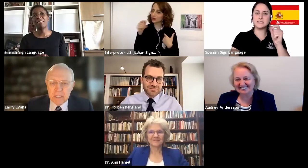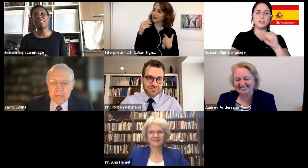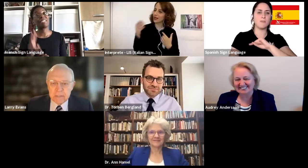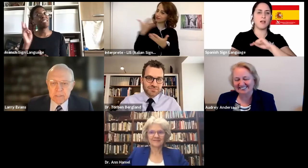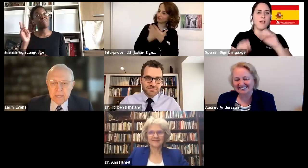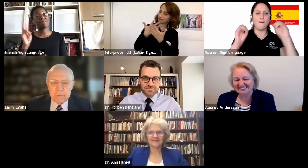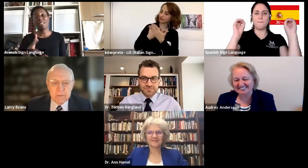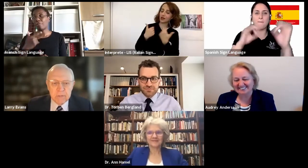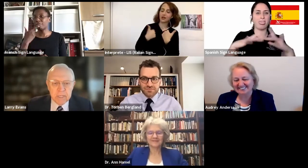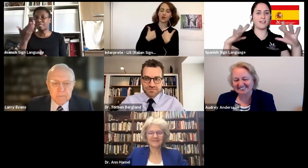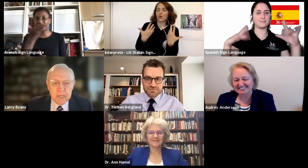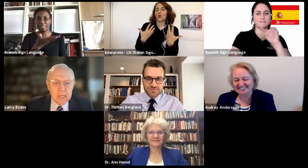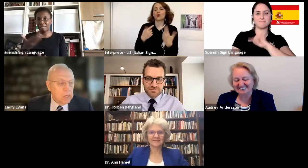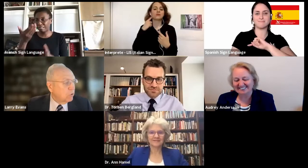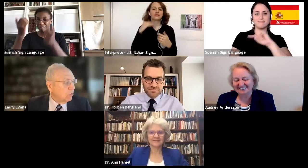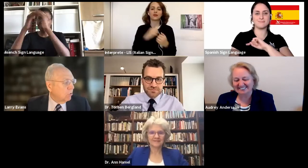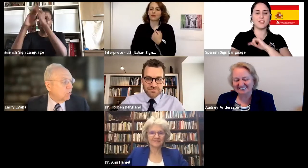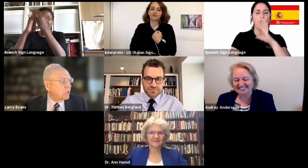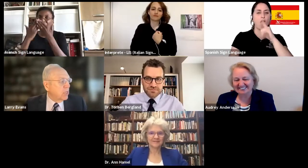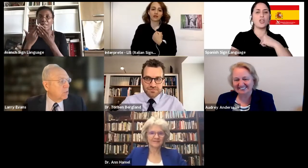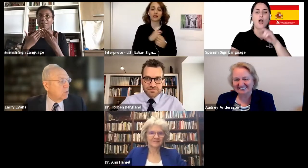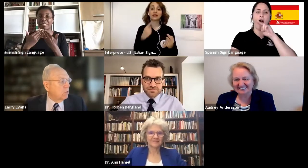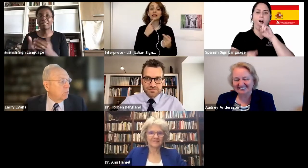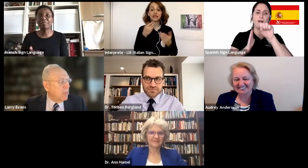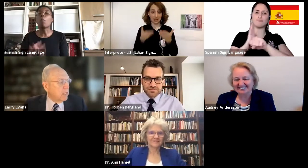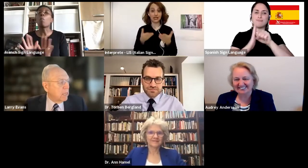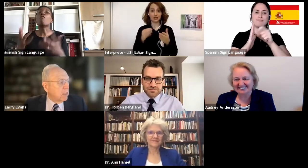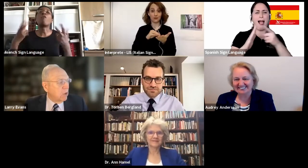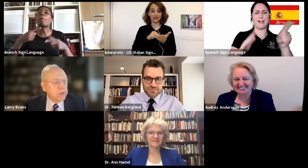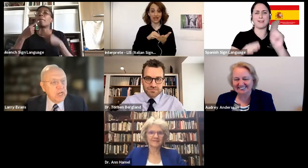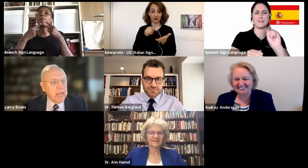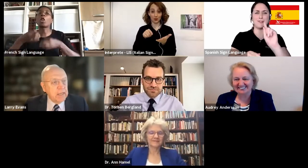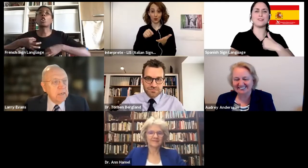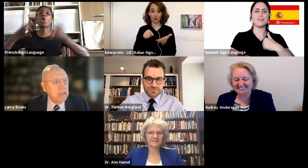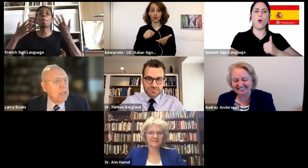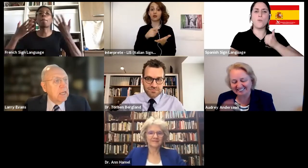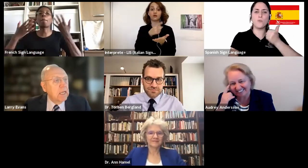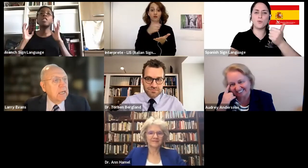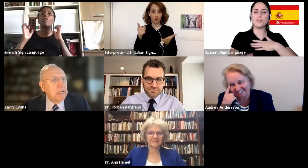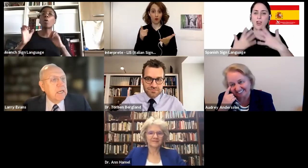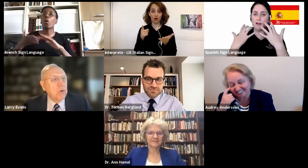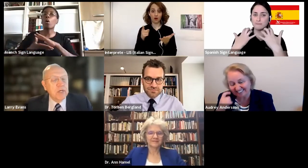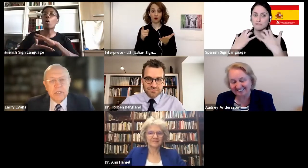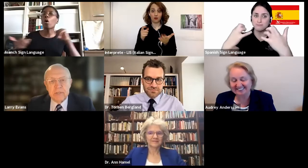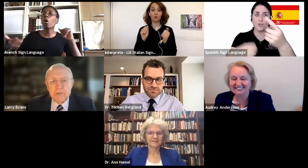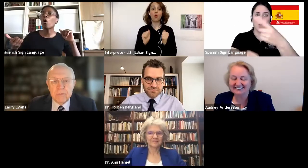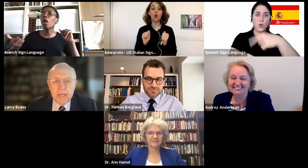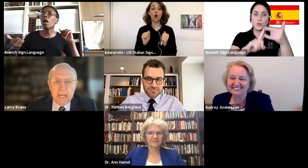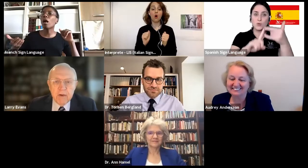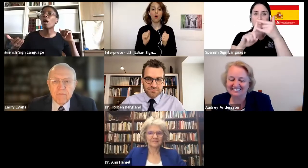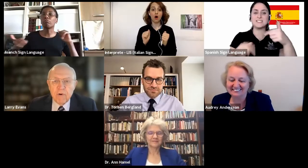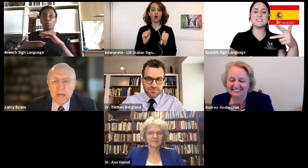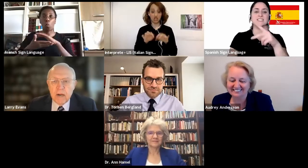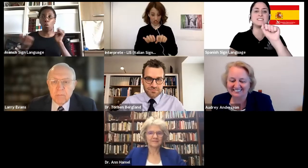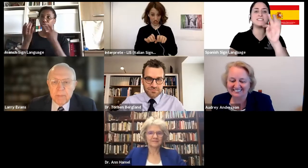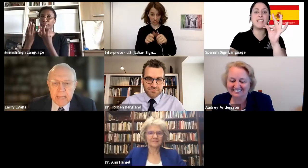our audience an opportunity to send to me on the chat any questions that you may